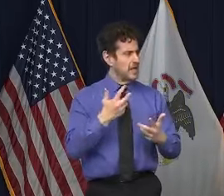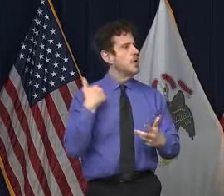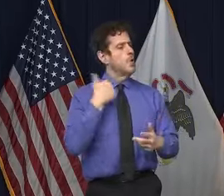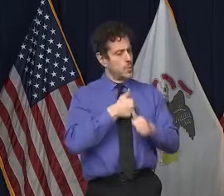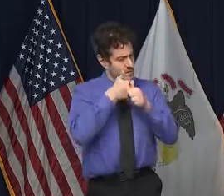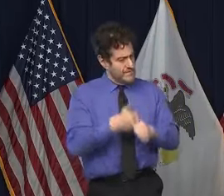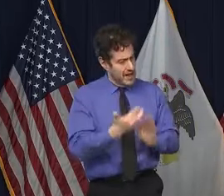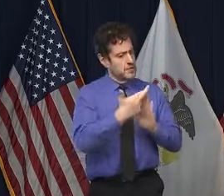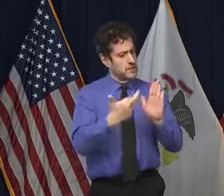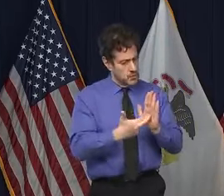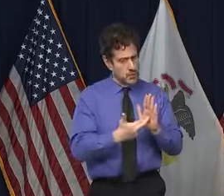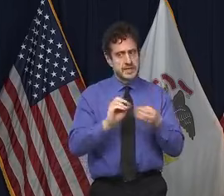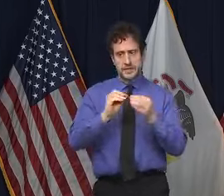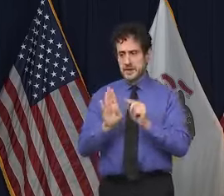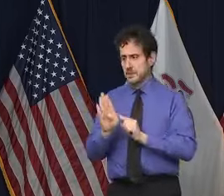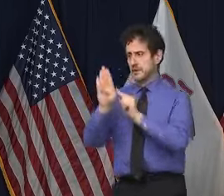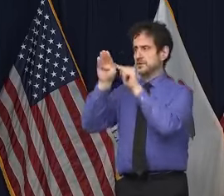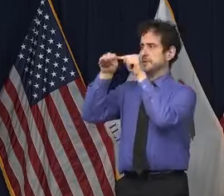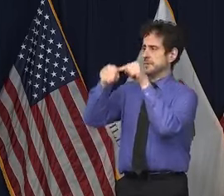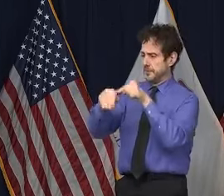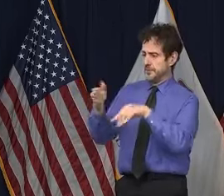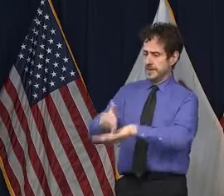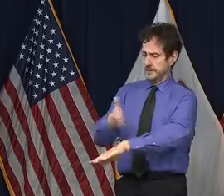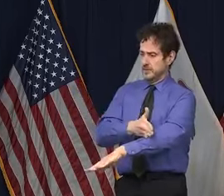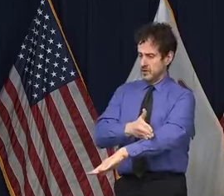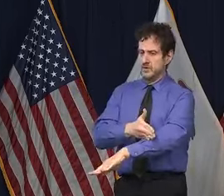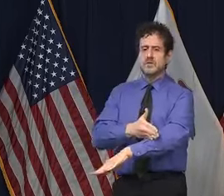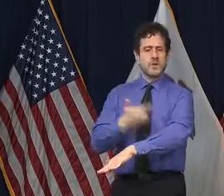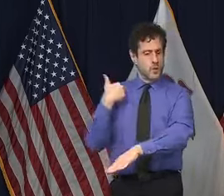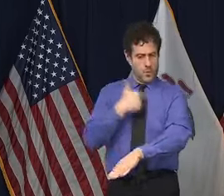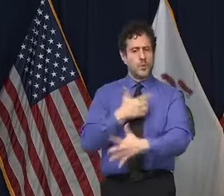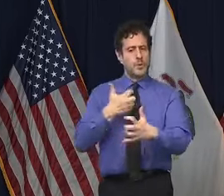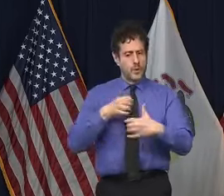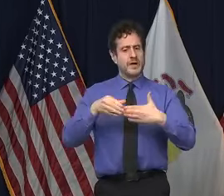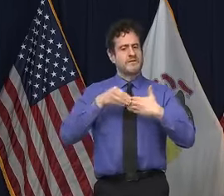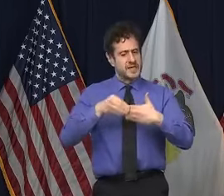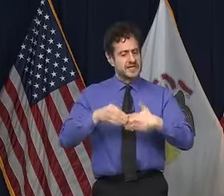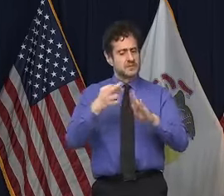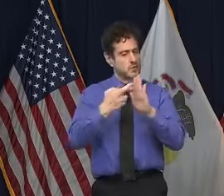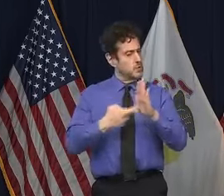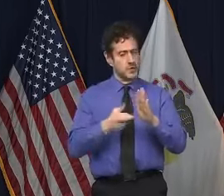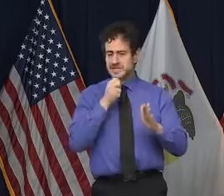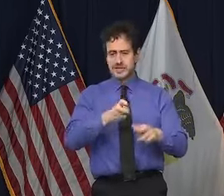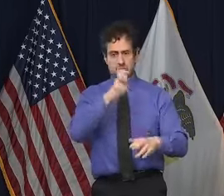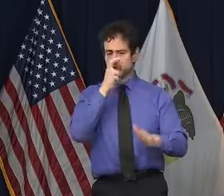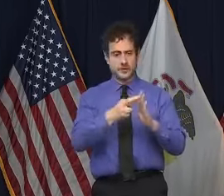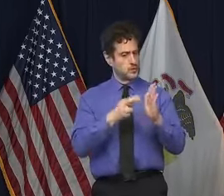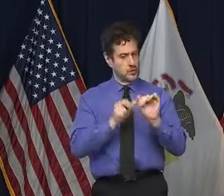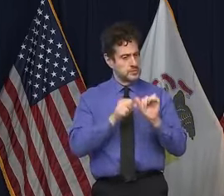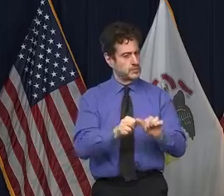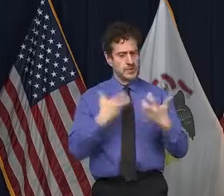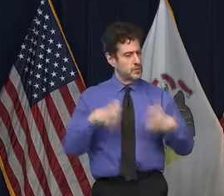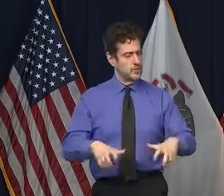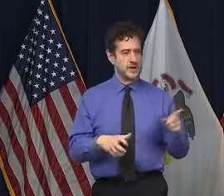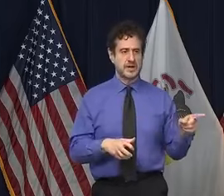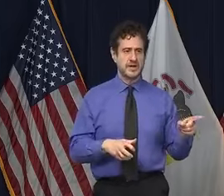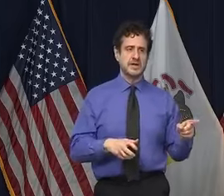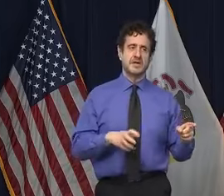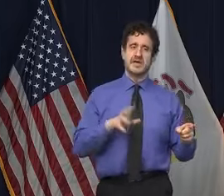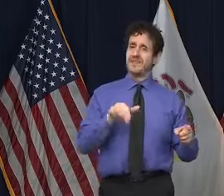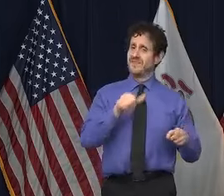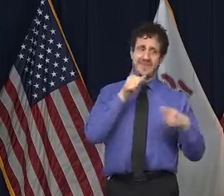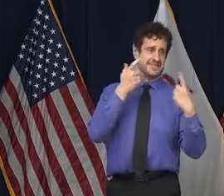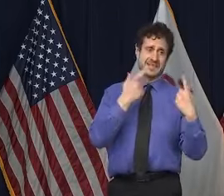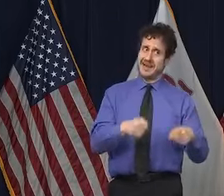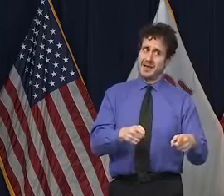you told us, there's some improvements, we want loosening, not tightening? so that hasn't happened in many